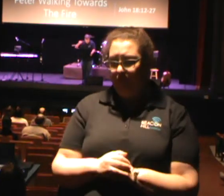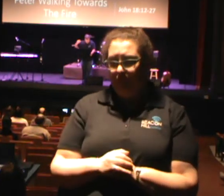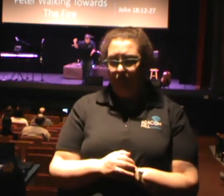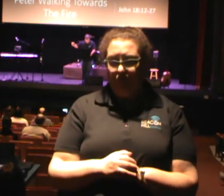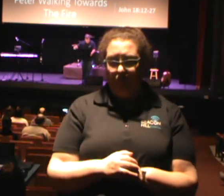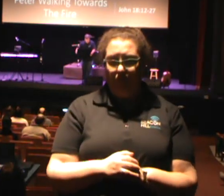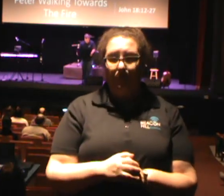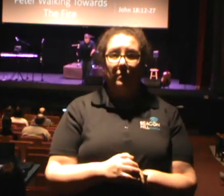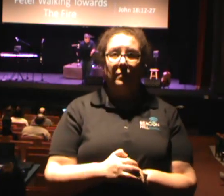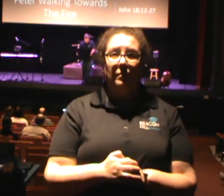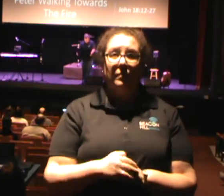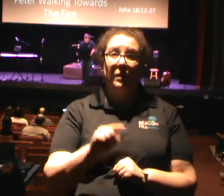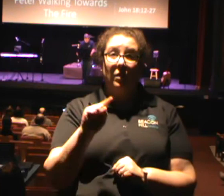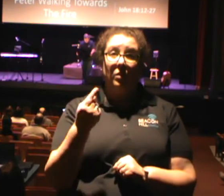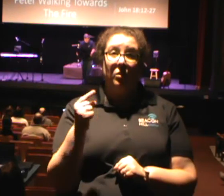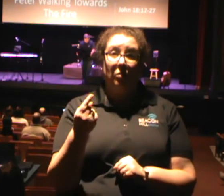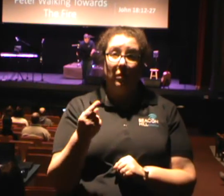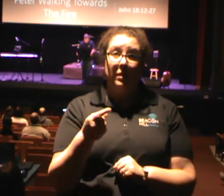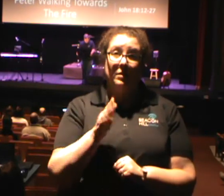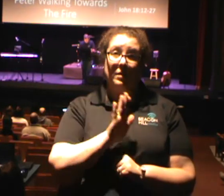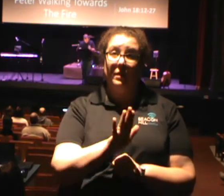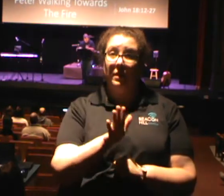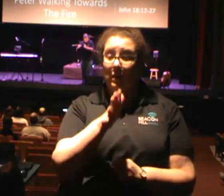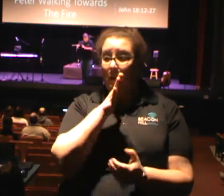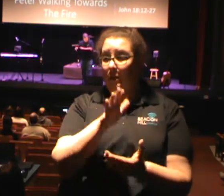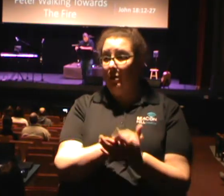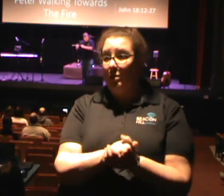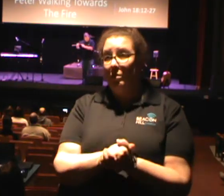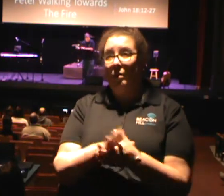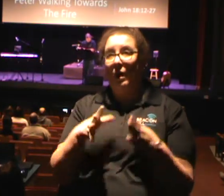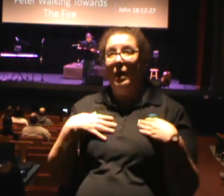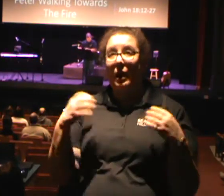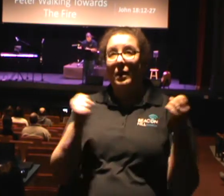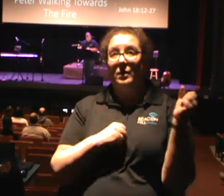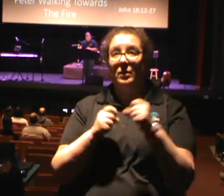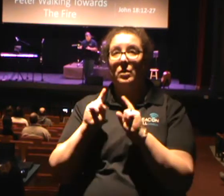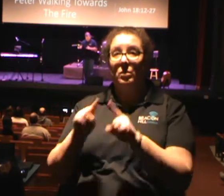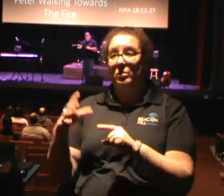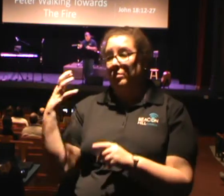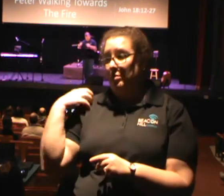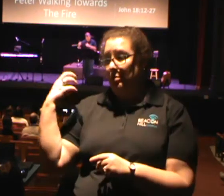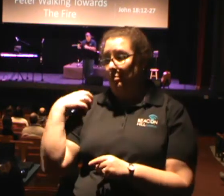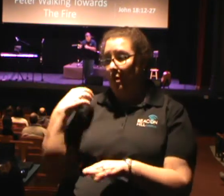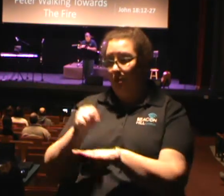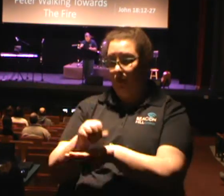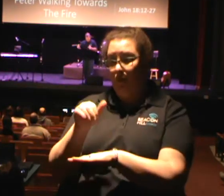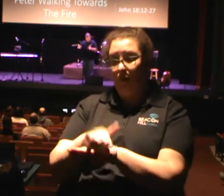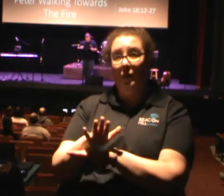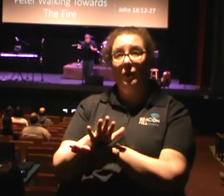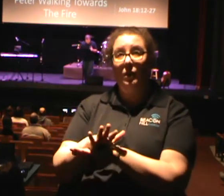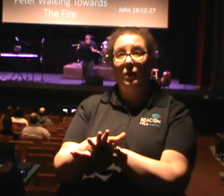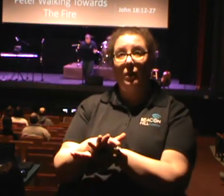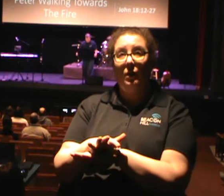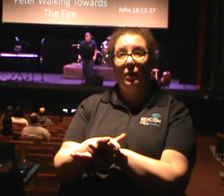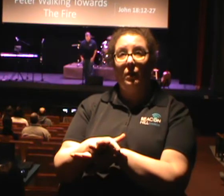when him and his wife had a fight, he went to his boss for counseling and his boss offered him a little crack to get through